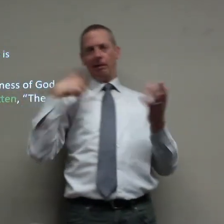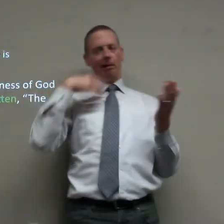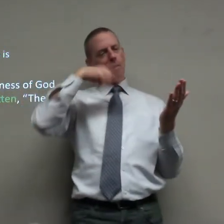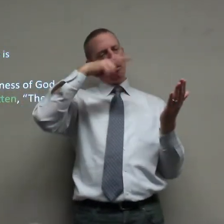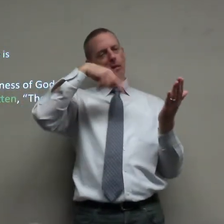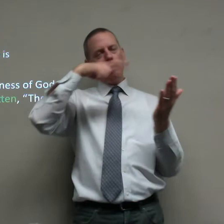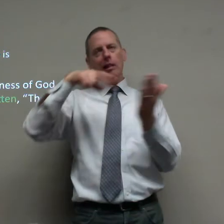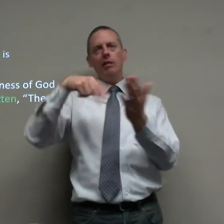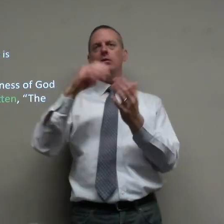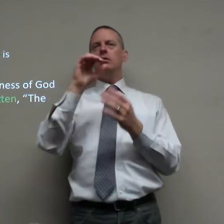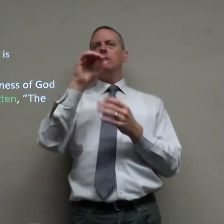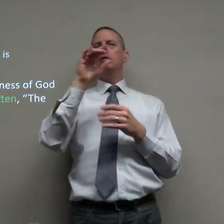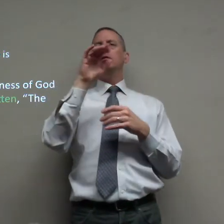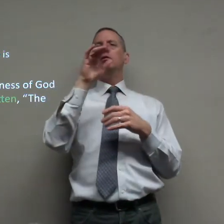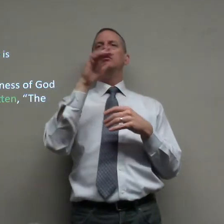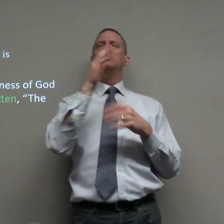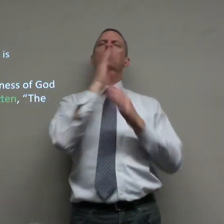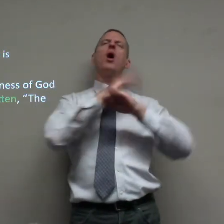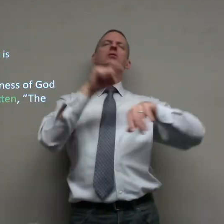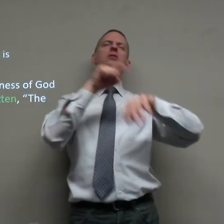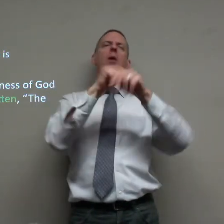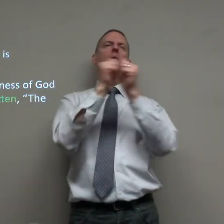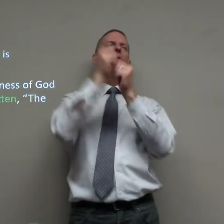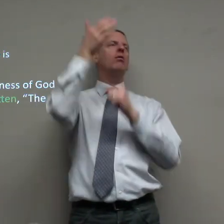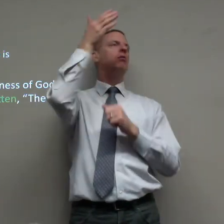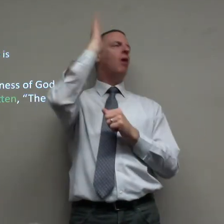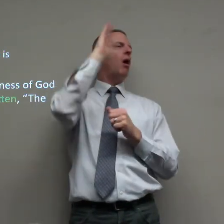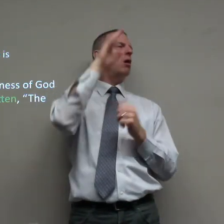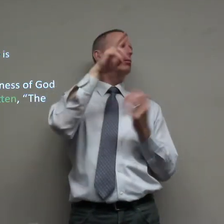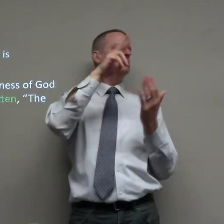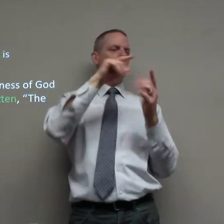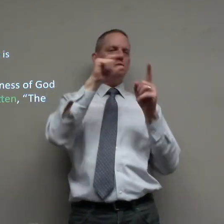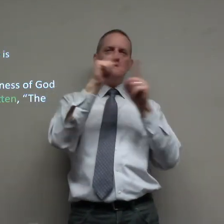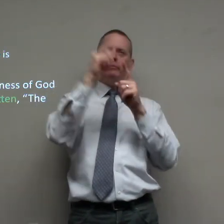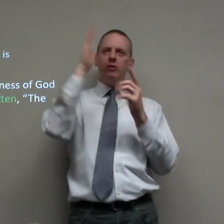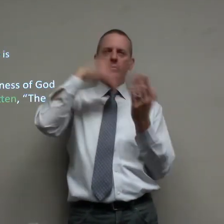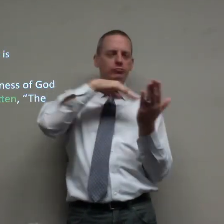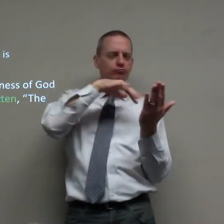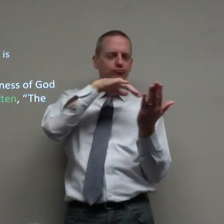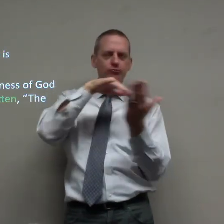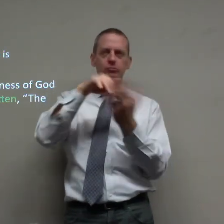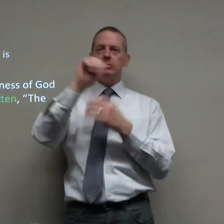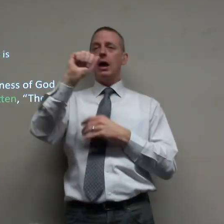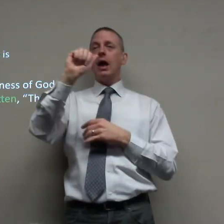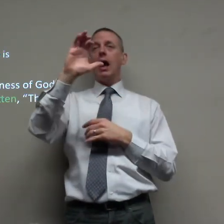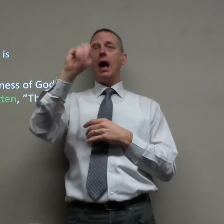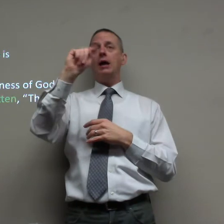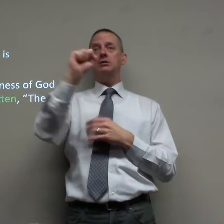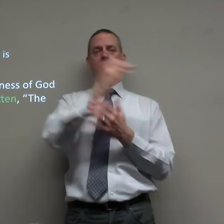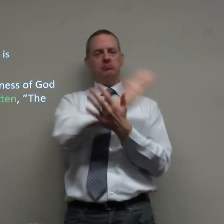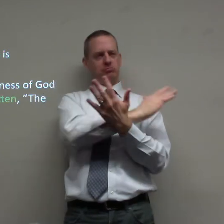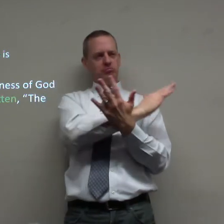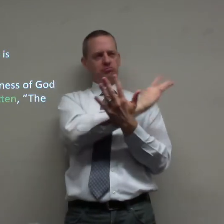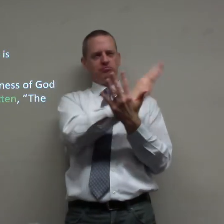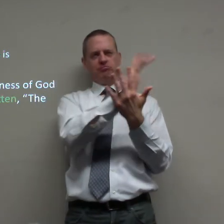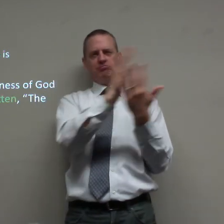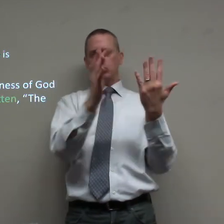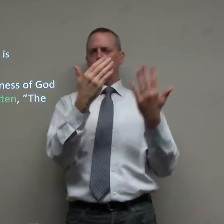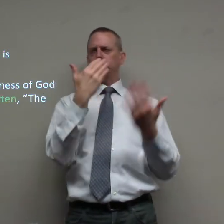what's interesting is I've been reading quiet time with God and studying verses from Acts